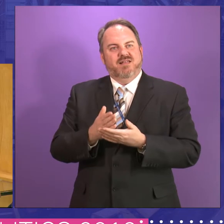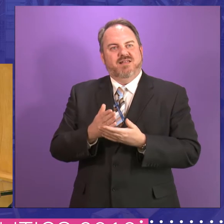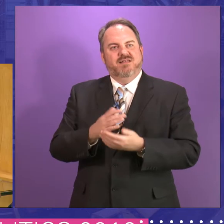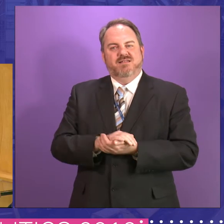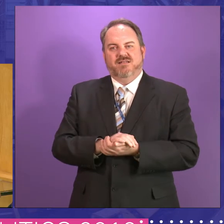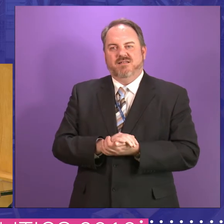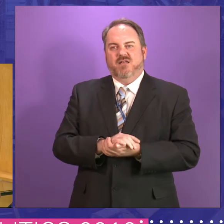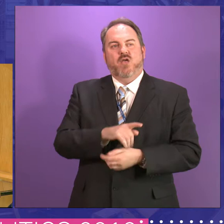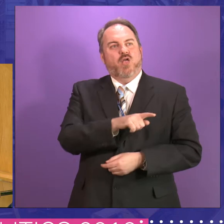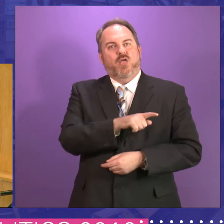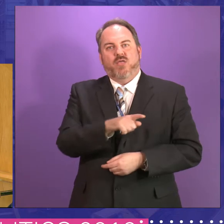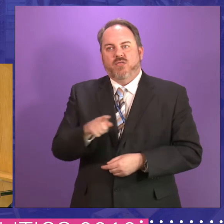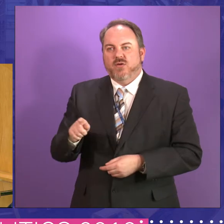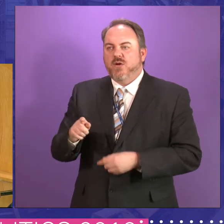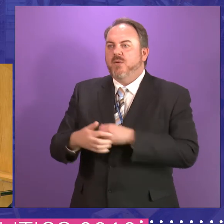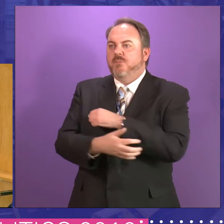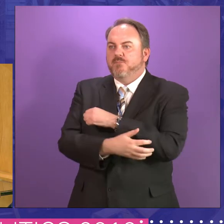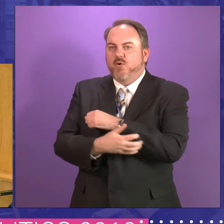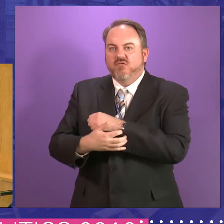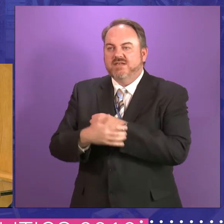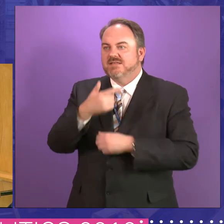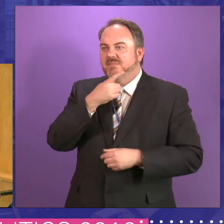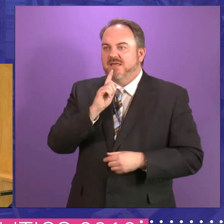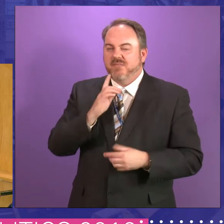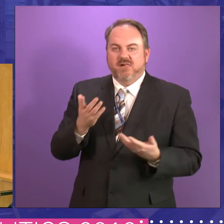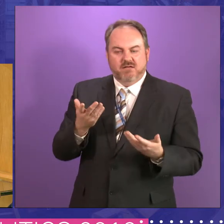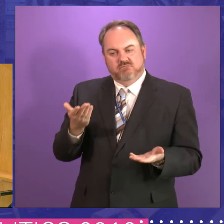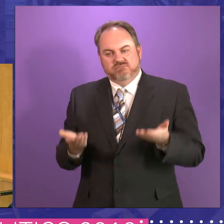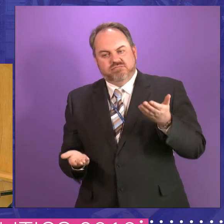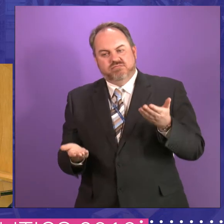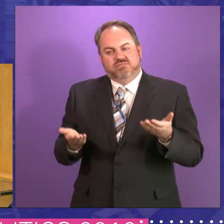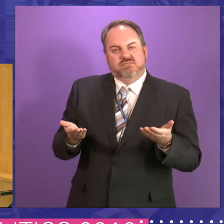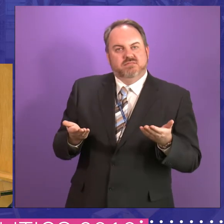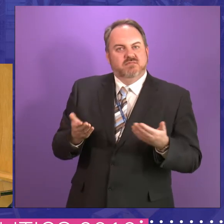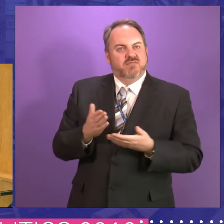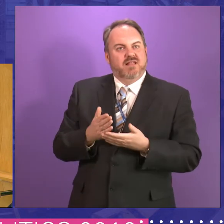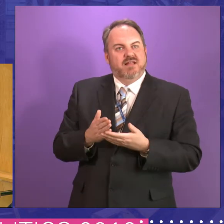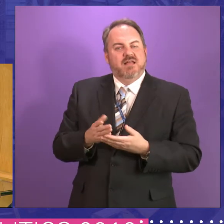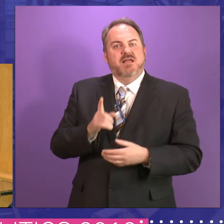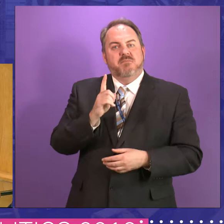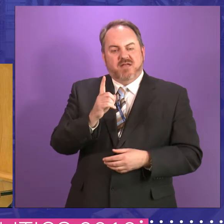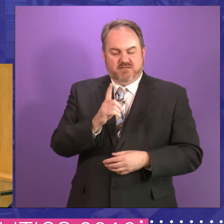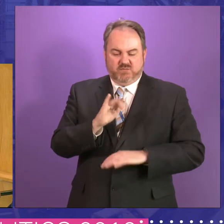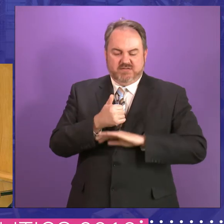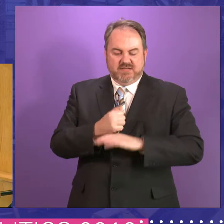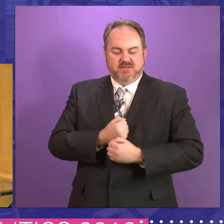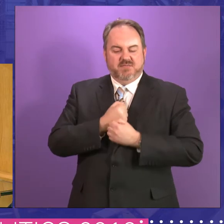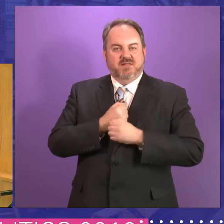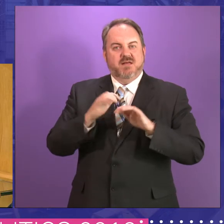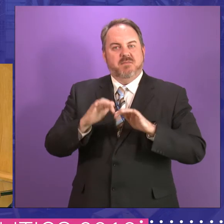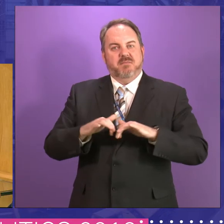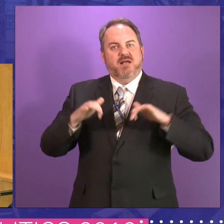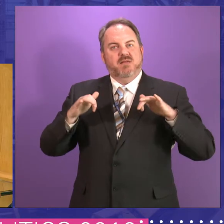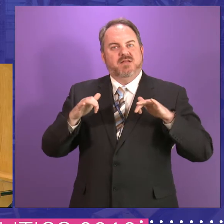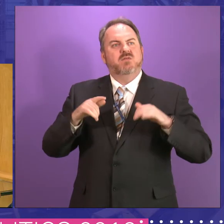from the least well off in our society. So I think if you'd been arguing at the beginning, one of the reasons for setting up the parliament would have been actually to